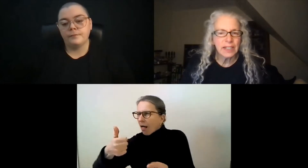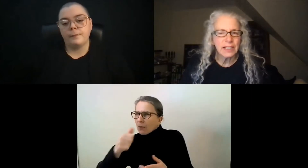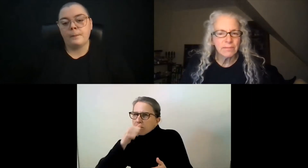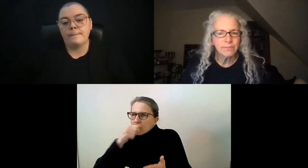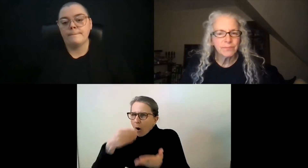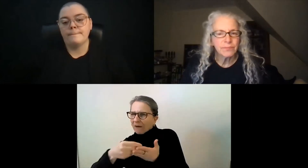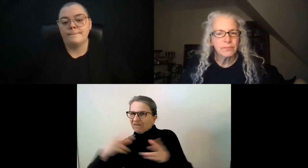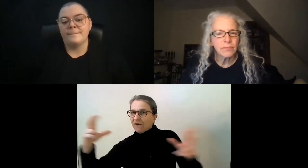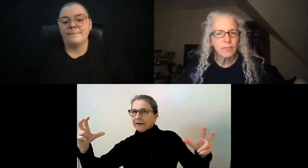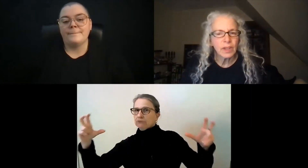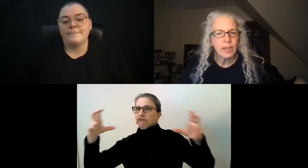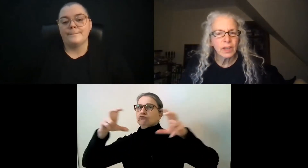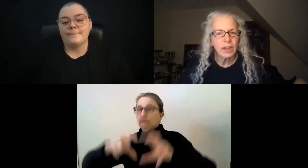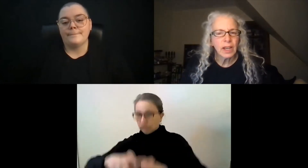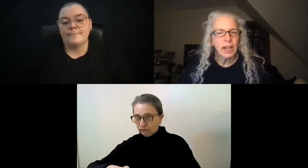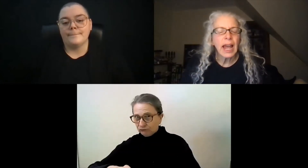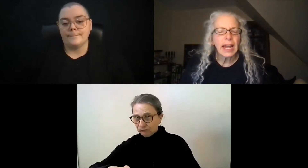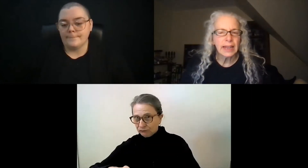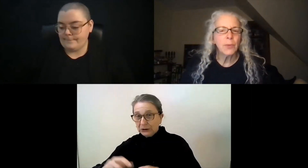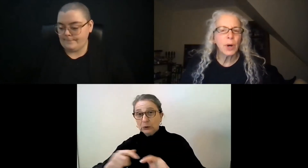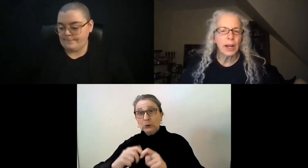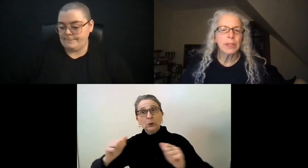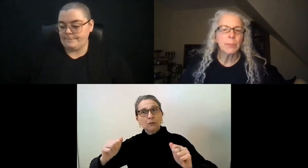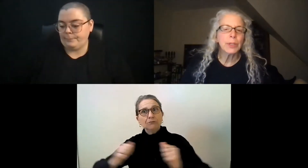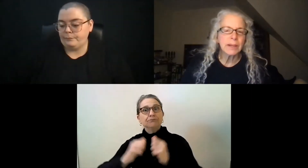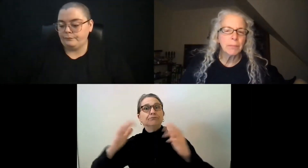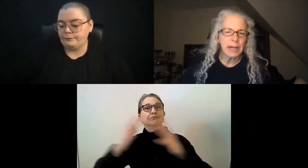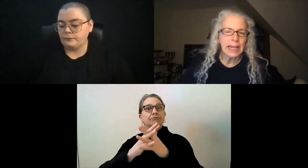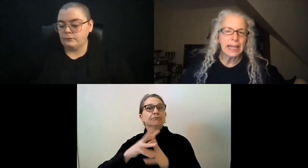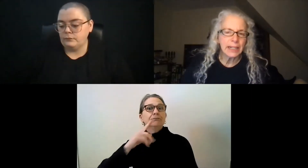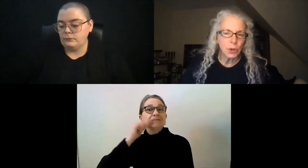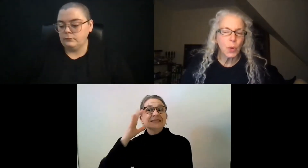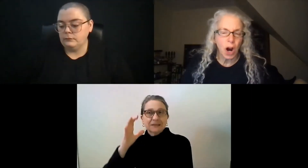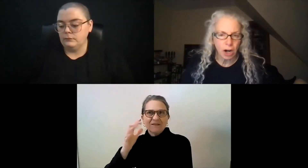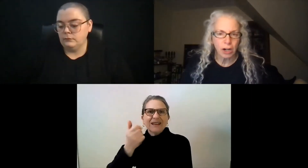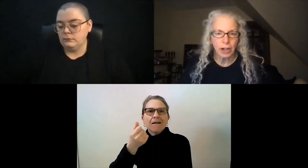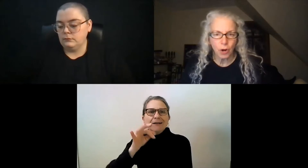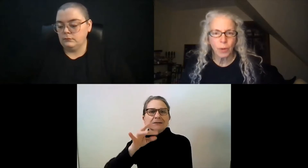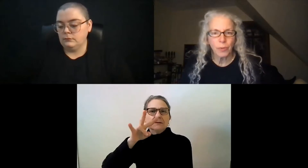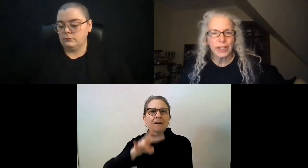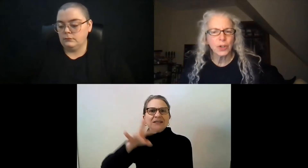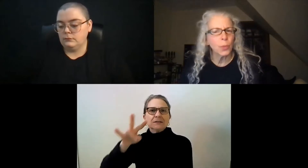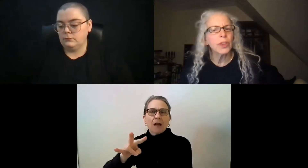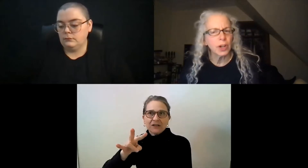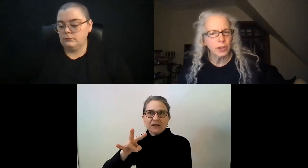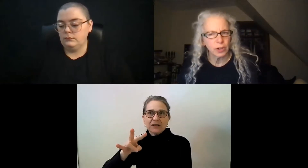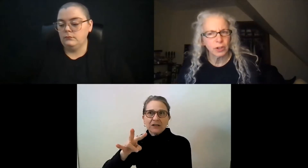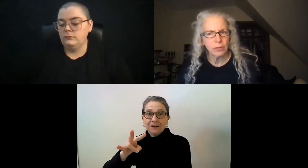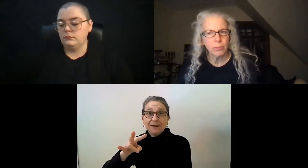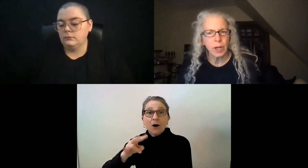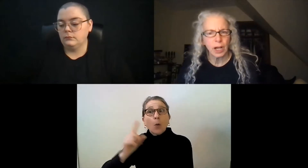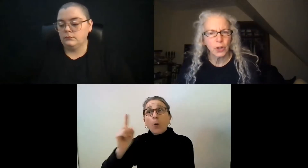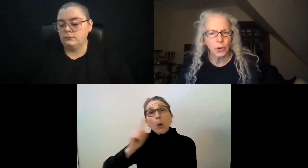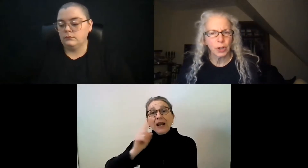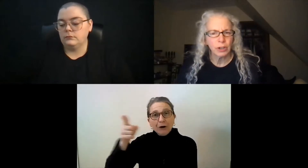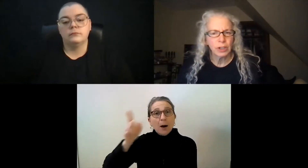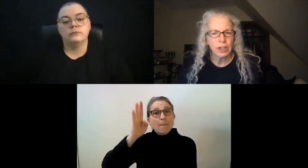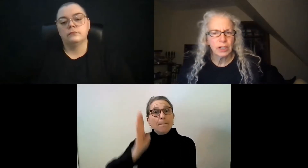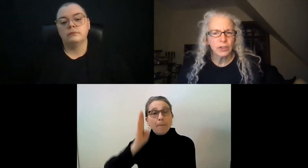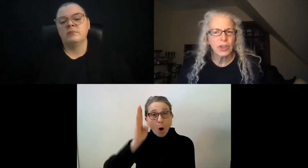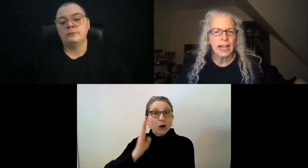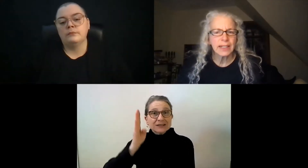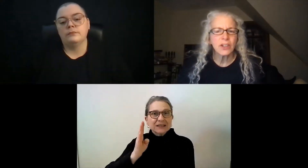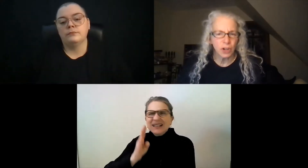get funded and they were able to put some money into our incorporation with another donor.